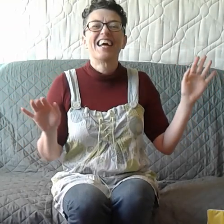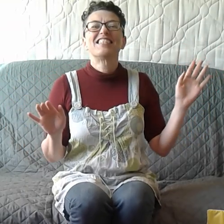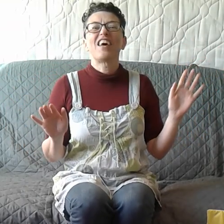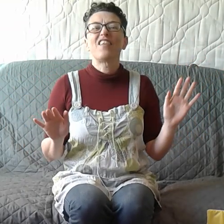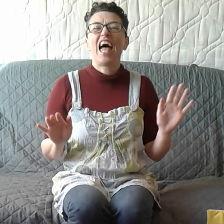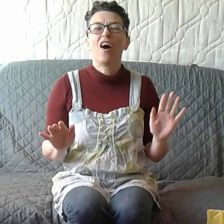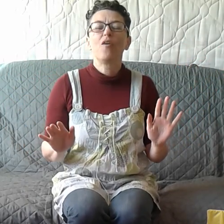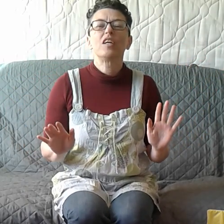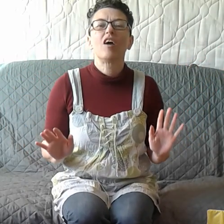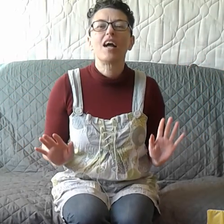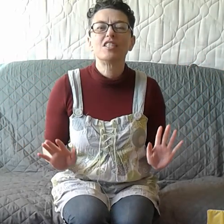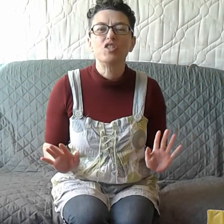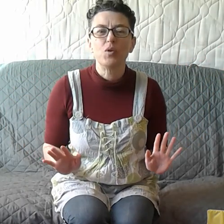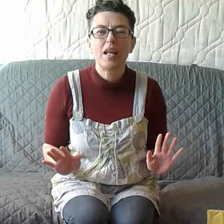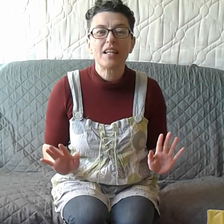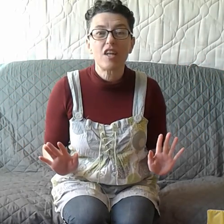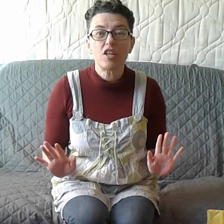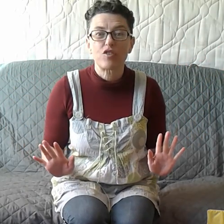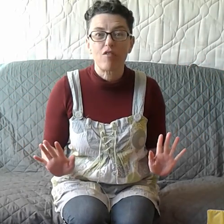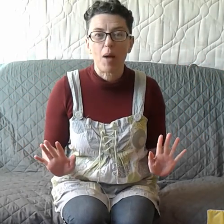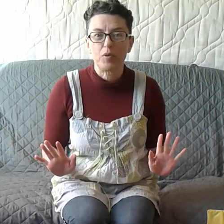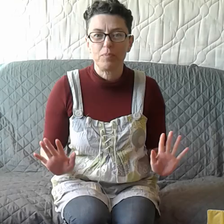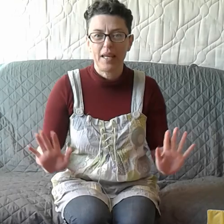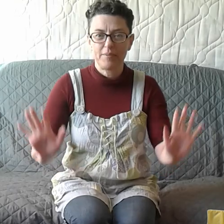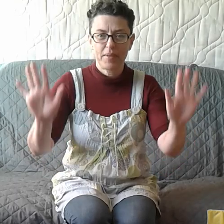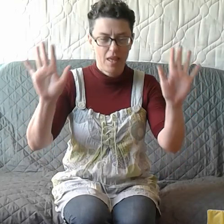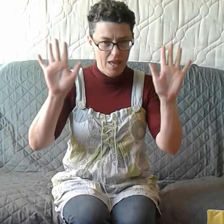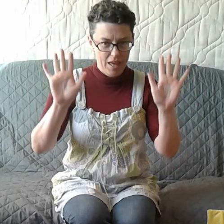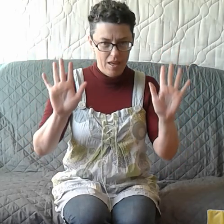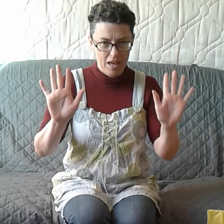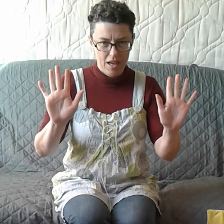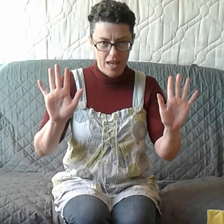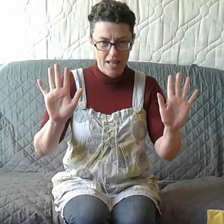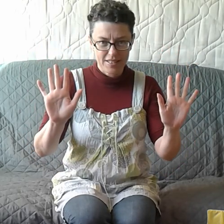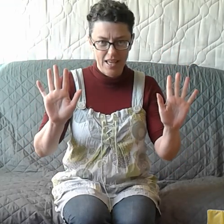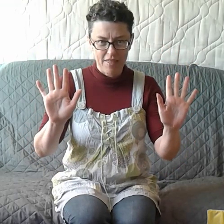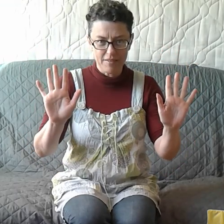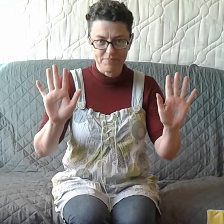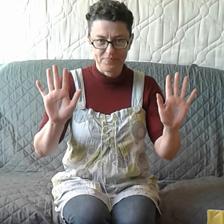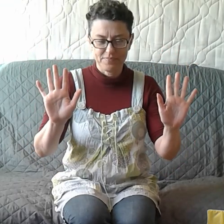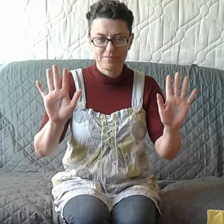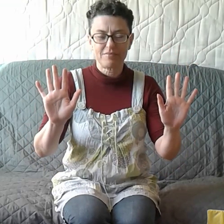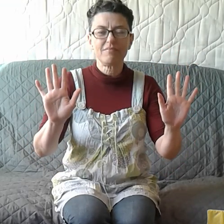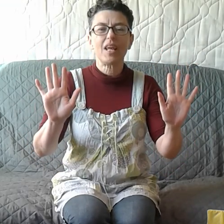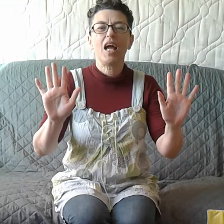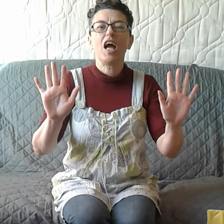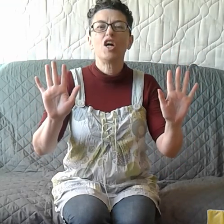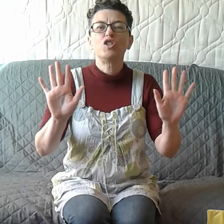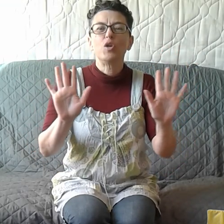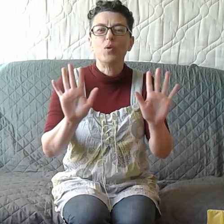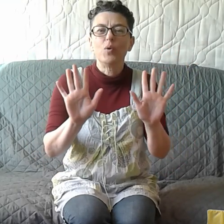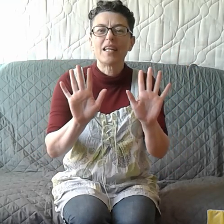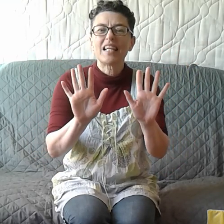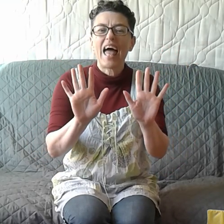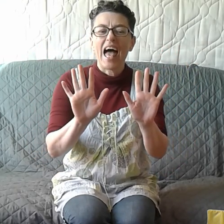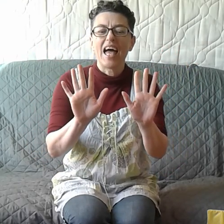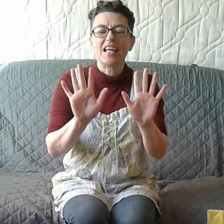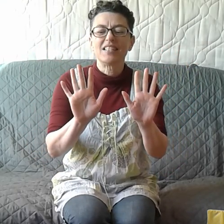So now you're going to do a little nursery rhyme with me. Hands together. Two little hands